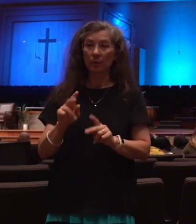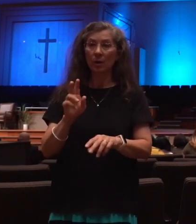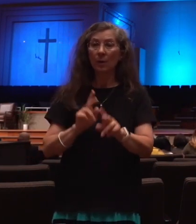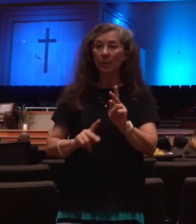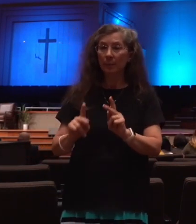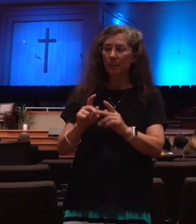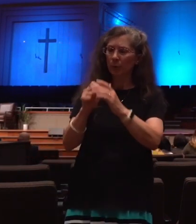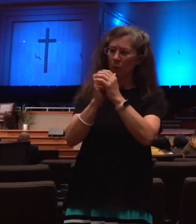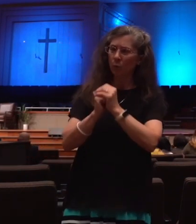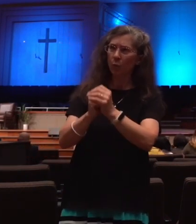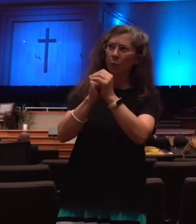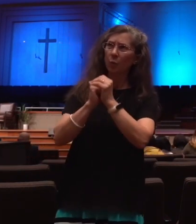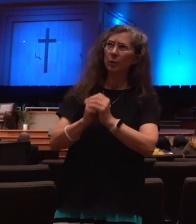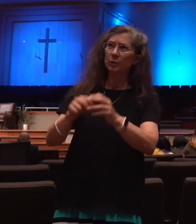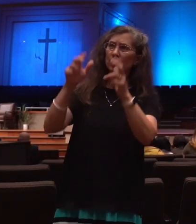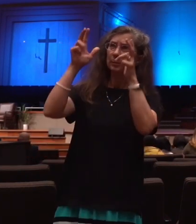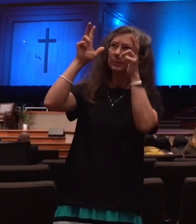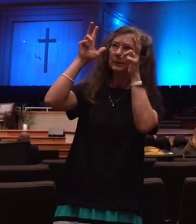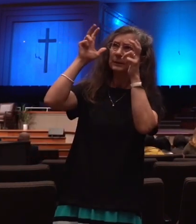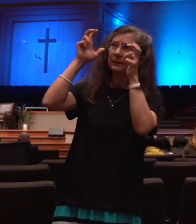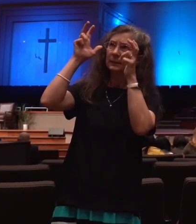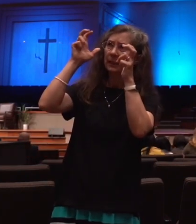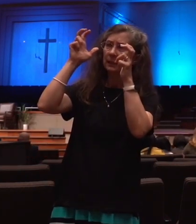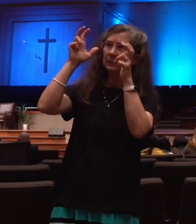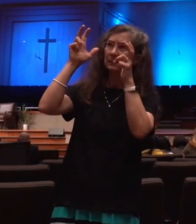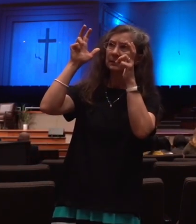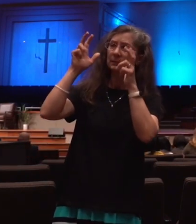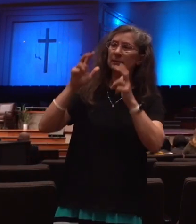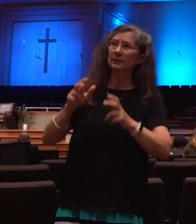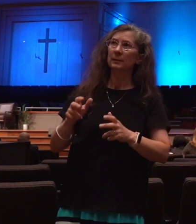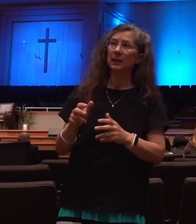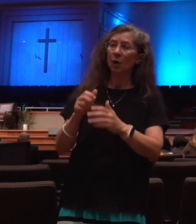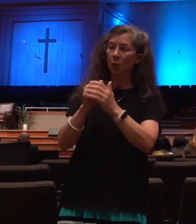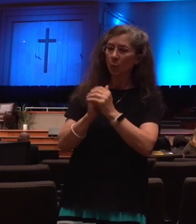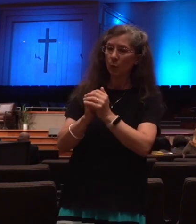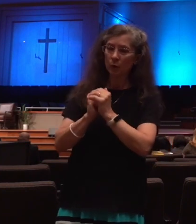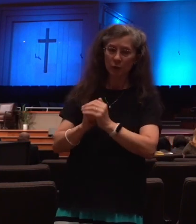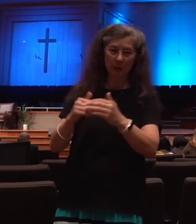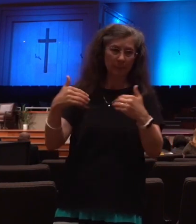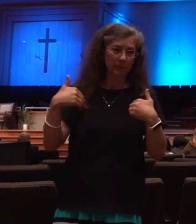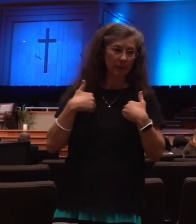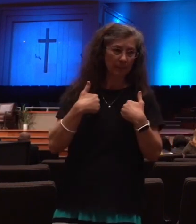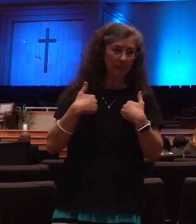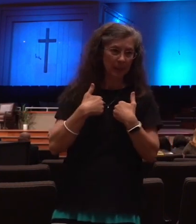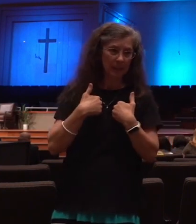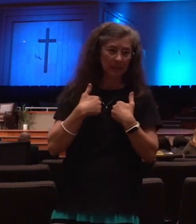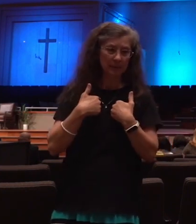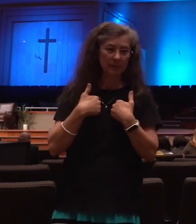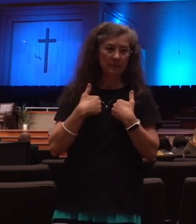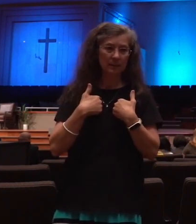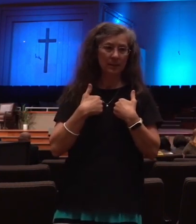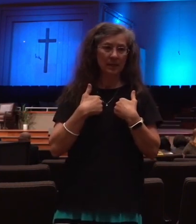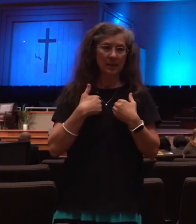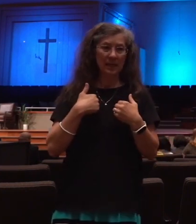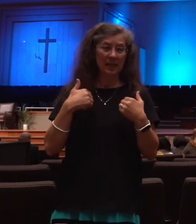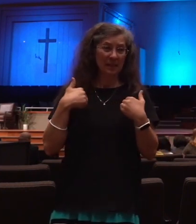which gave power unto the beast, and they worshiped the beast. Verse 6, and he opened his mouth and blaspheming against God to